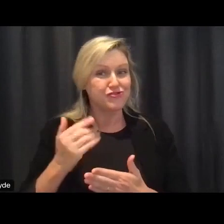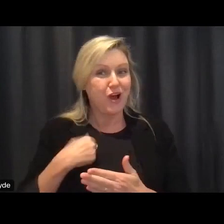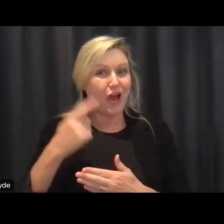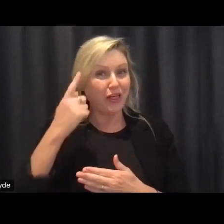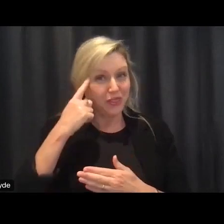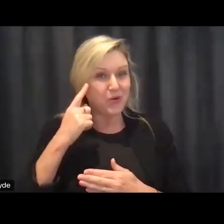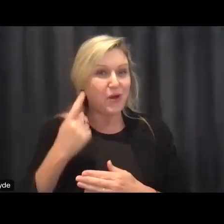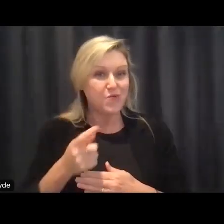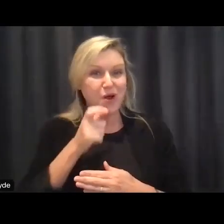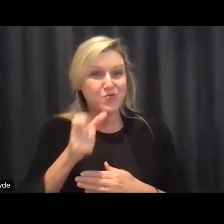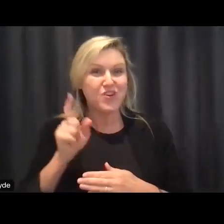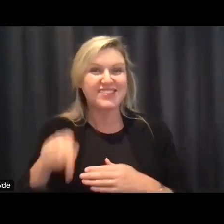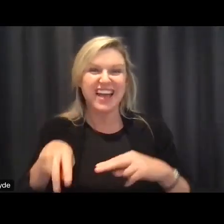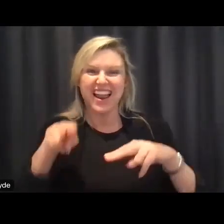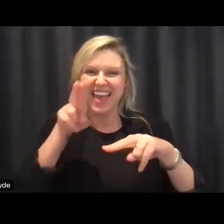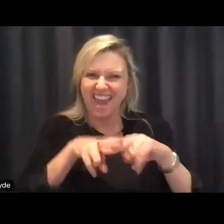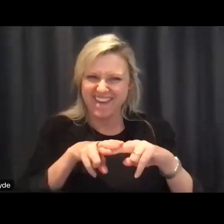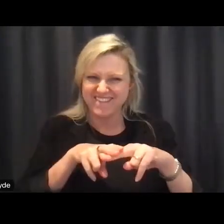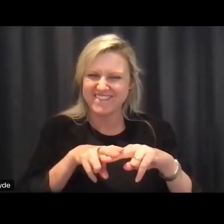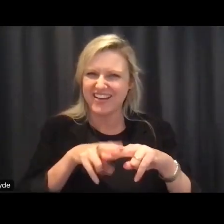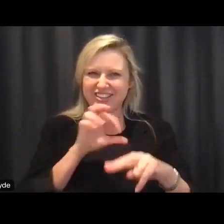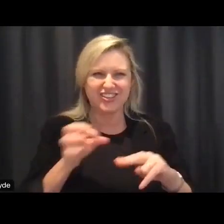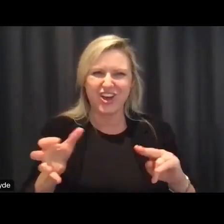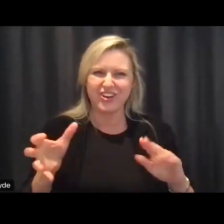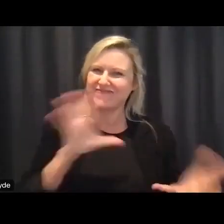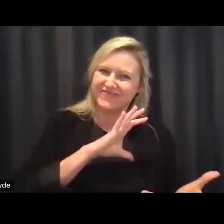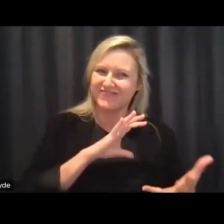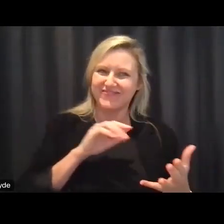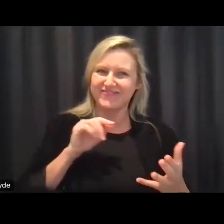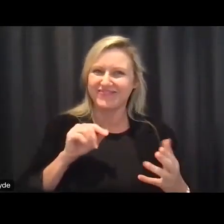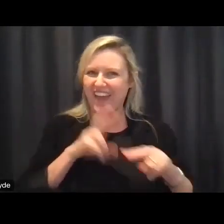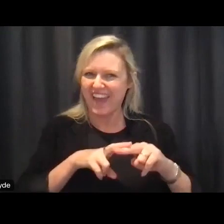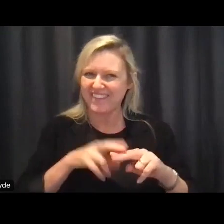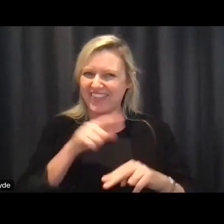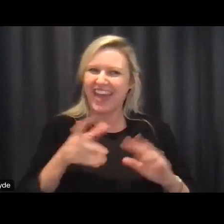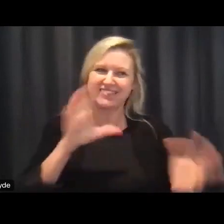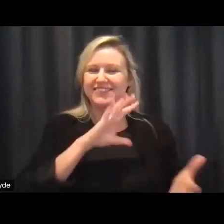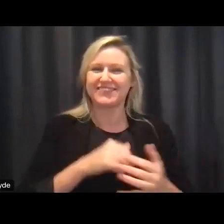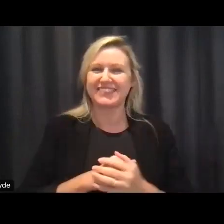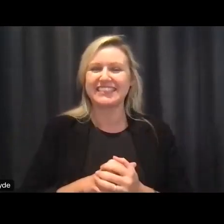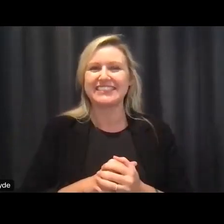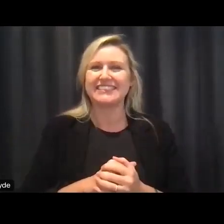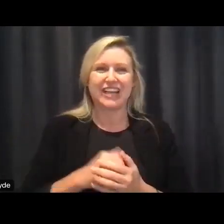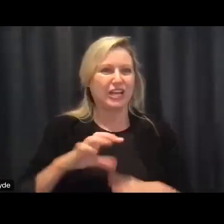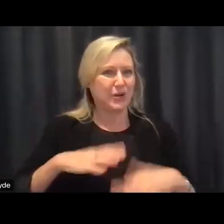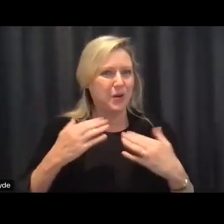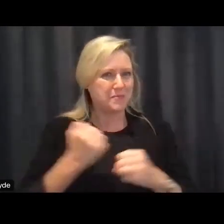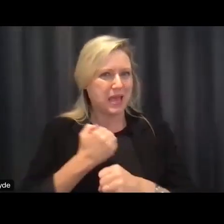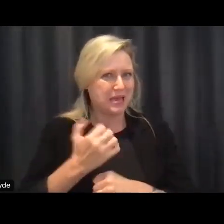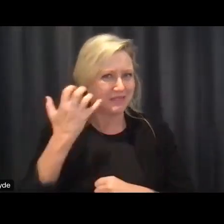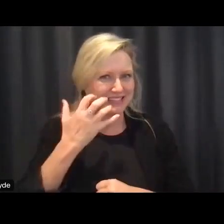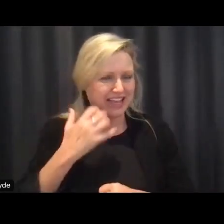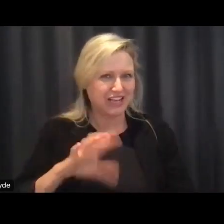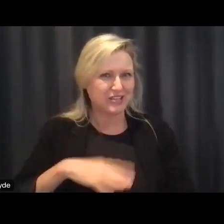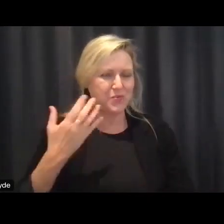for goodness sake doogie don't screw up um so um the only way i